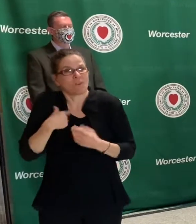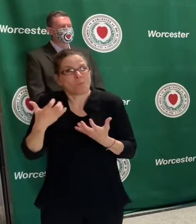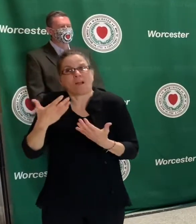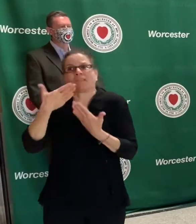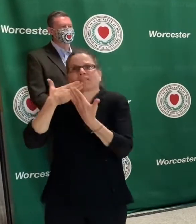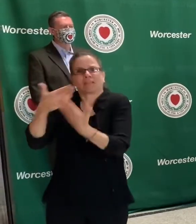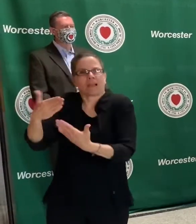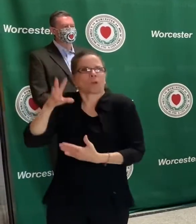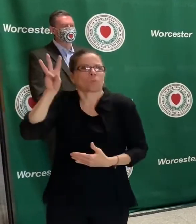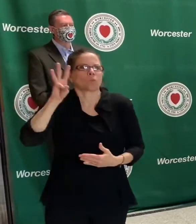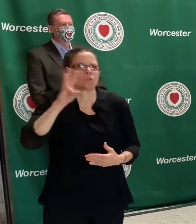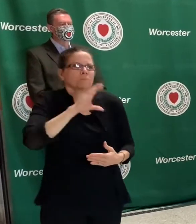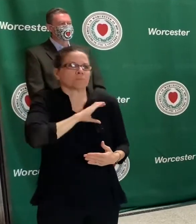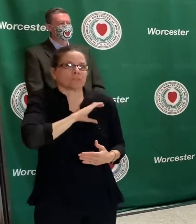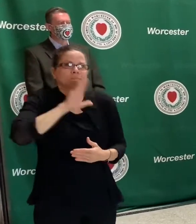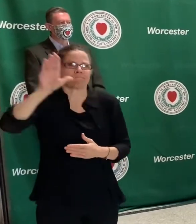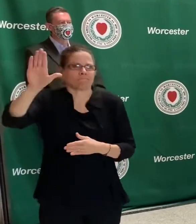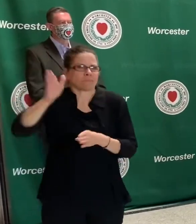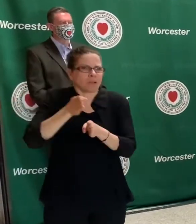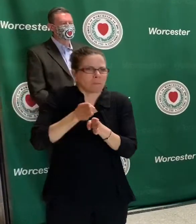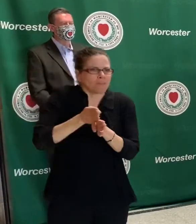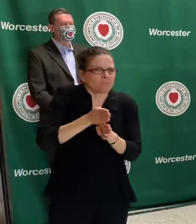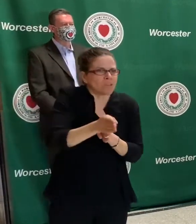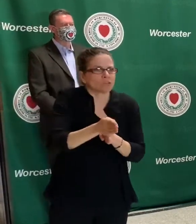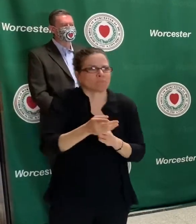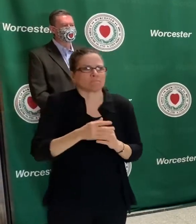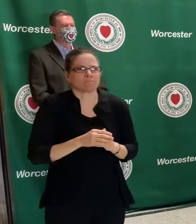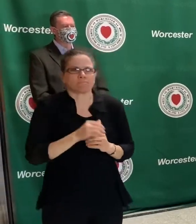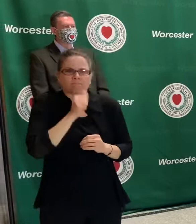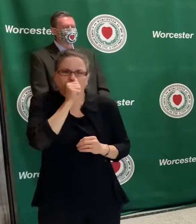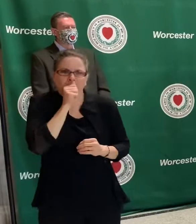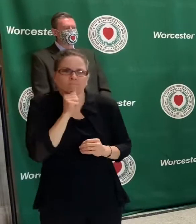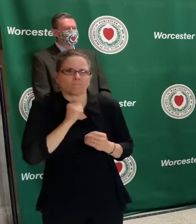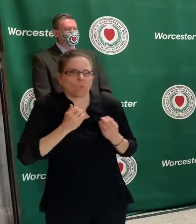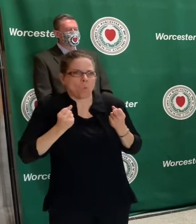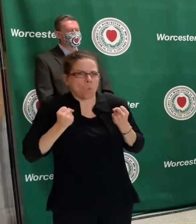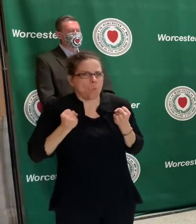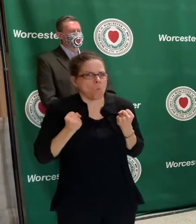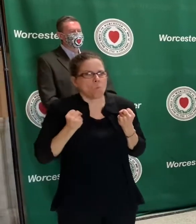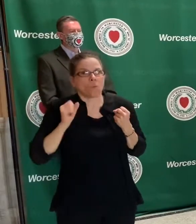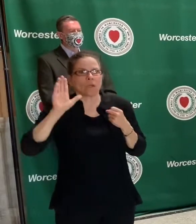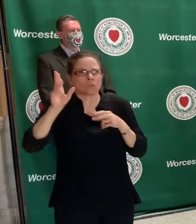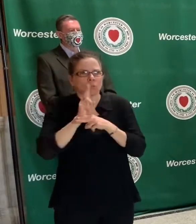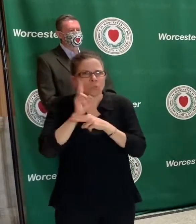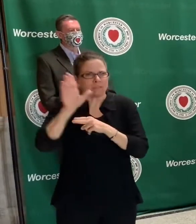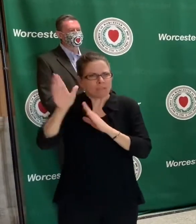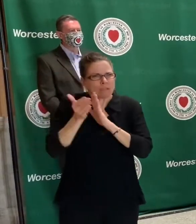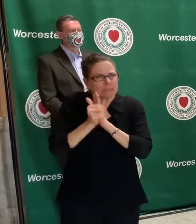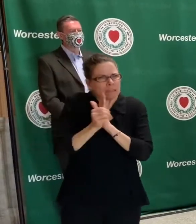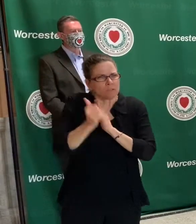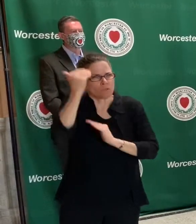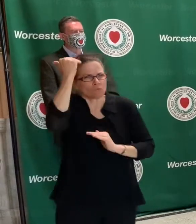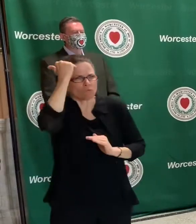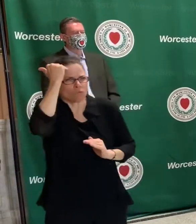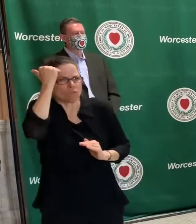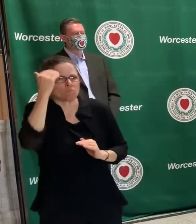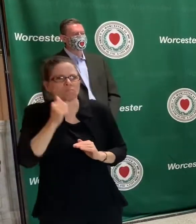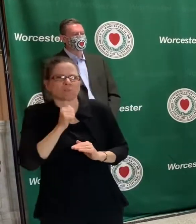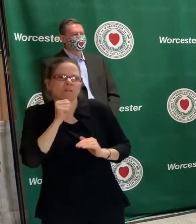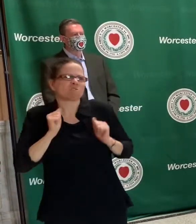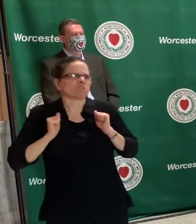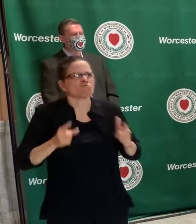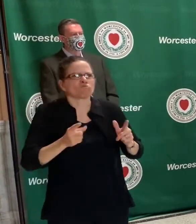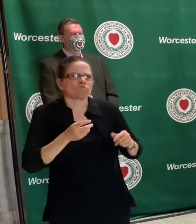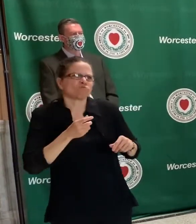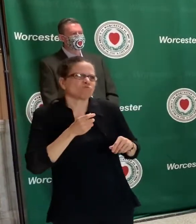and restrained themselves. You know, I went over this with the city manager and how we acted. And people never remember one thing. In the end of all this is said and done,